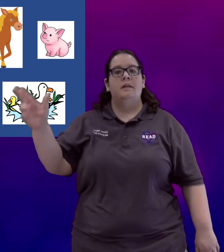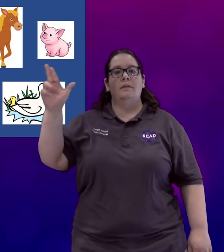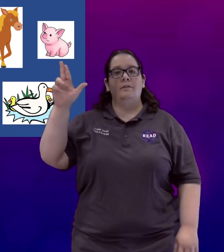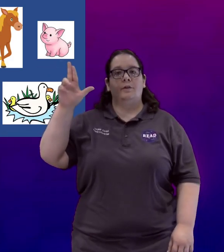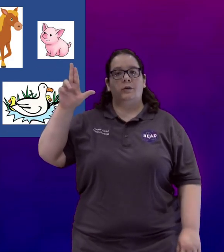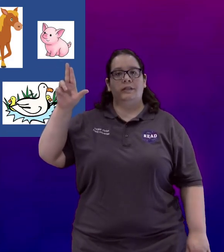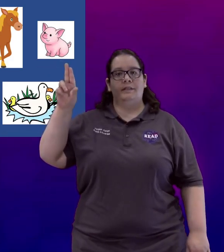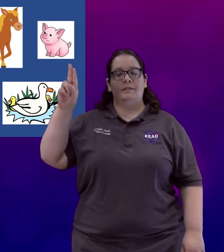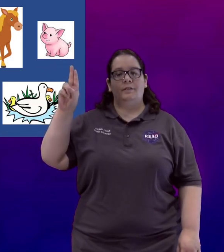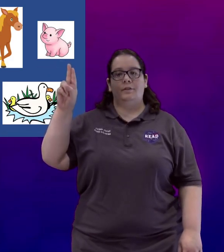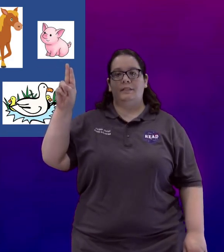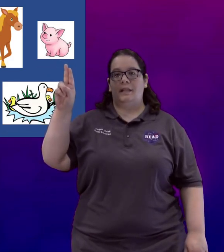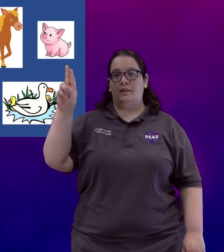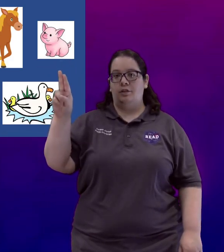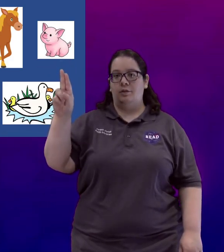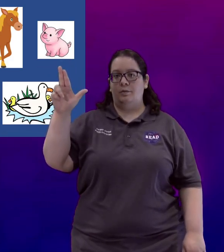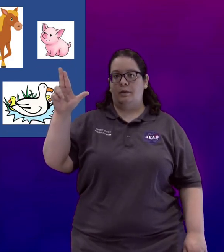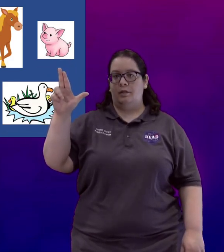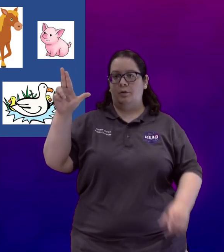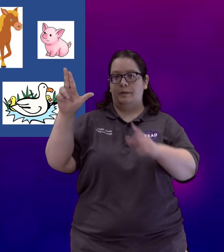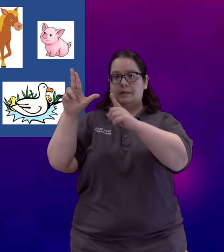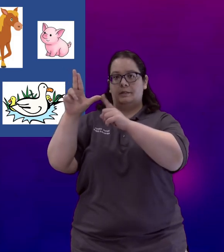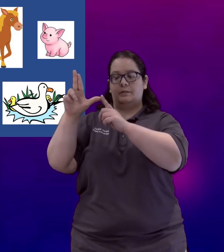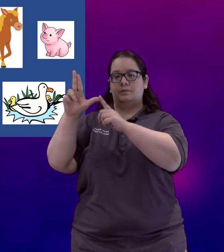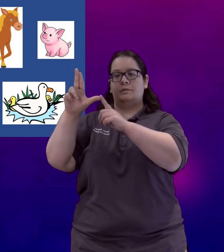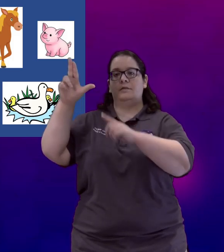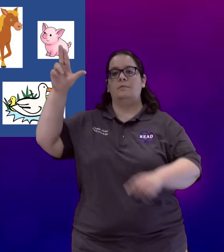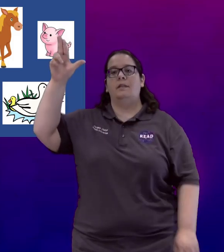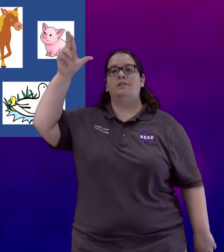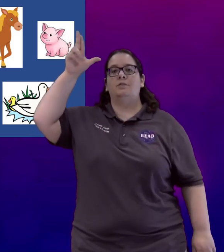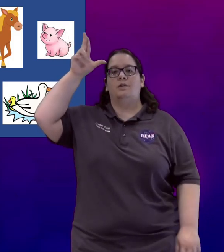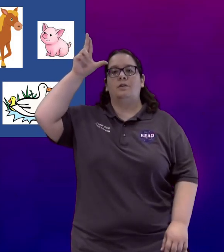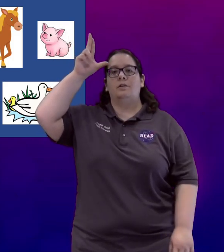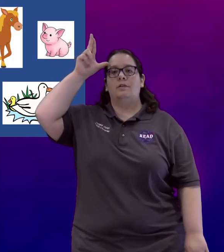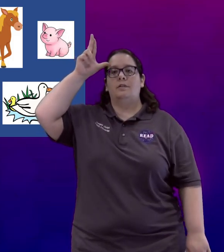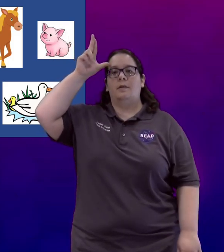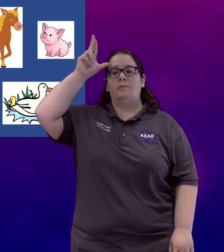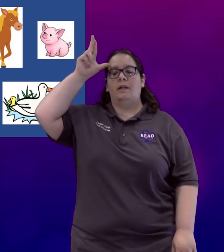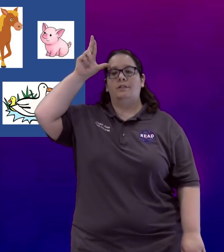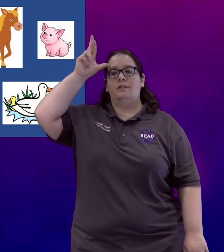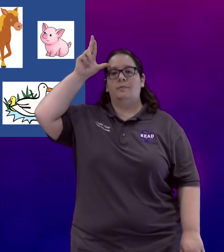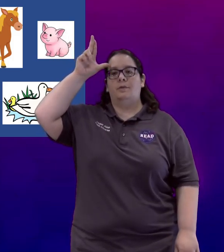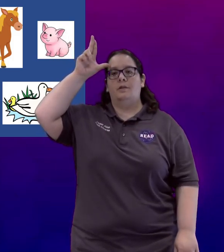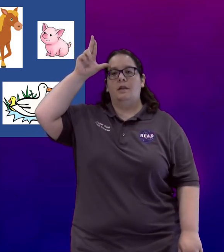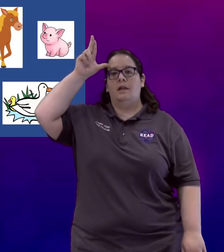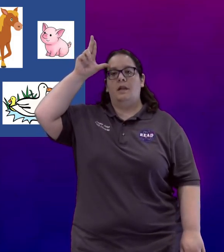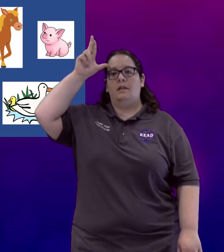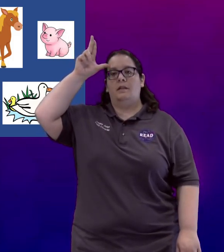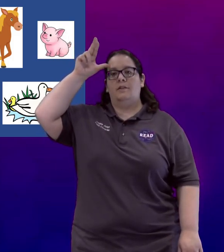For a horse you're going to take a U and open it. Place your thumb right at your temple and then kind of